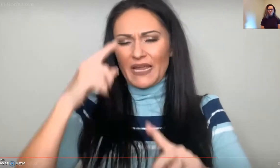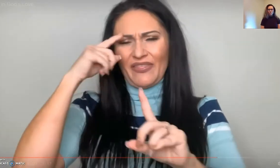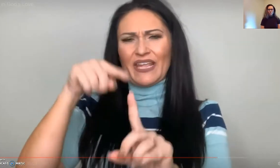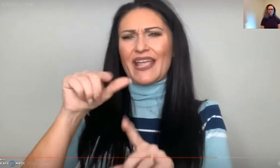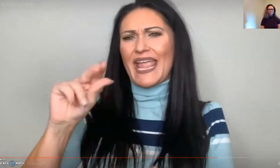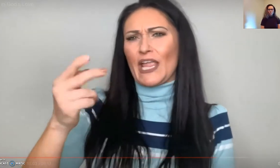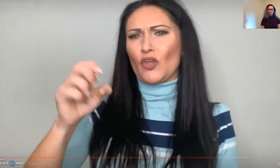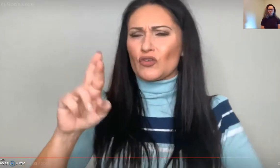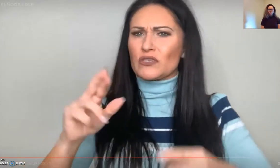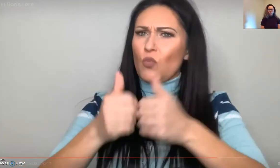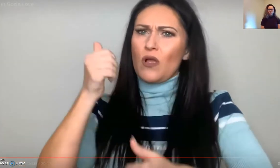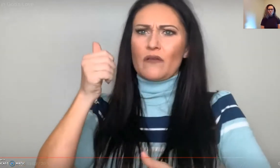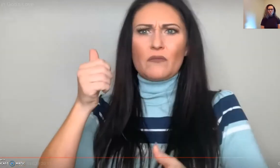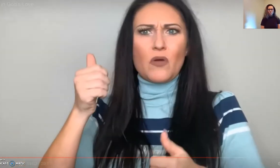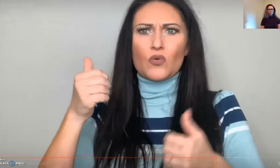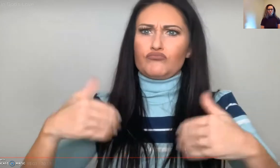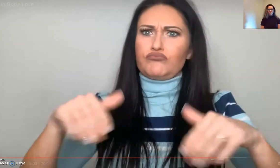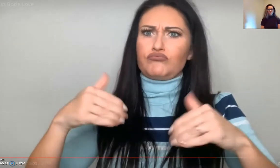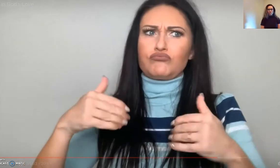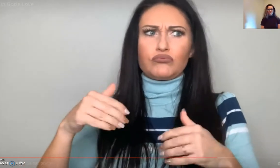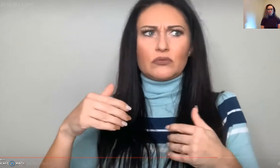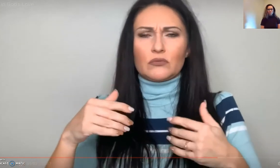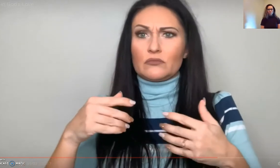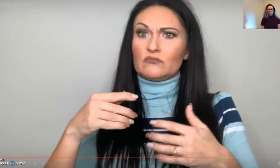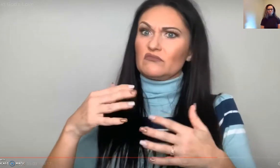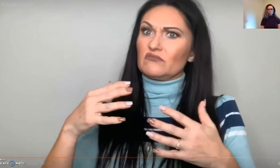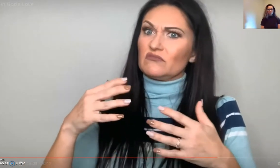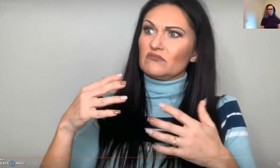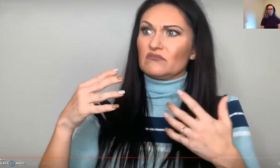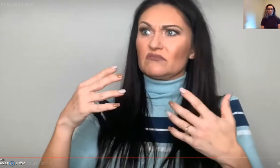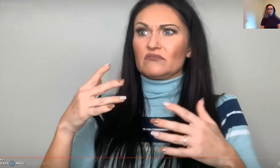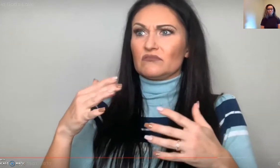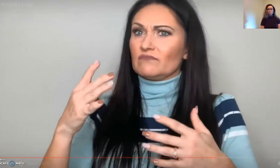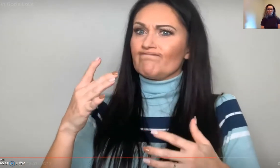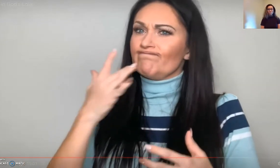topics so that you can understand. Anger is one of the most